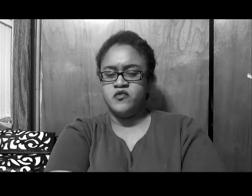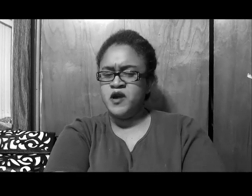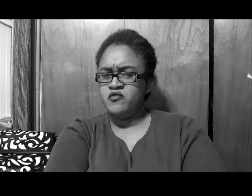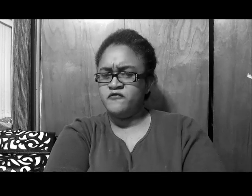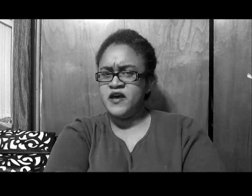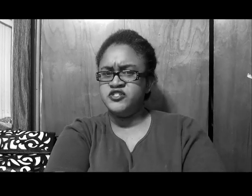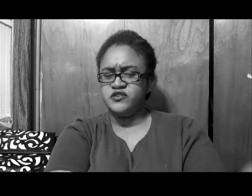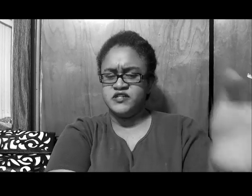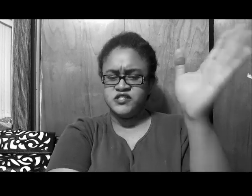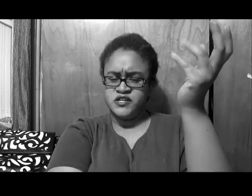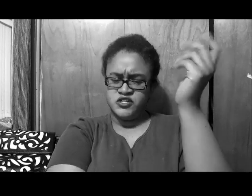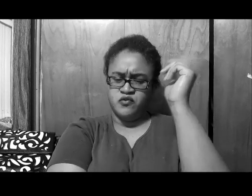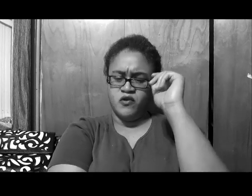remember with Phaedra, this is an interesting point,